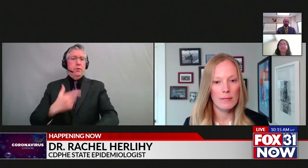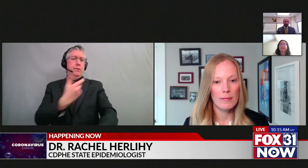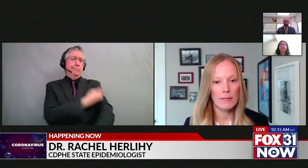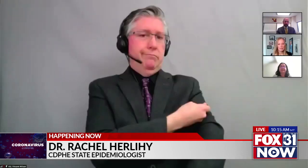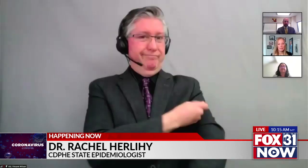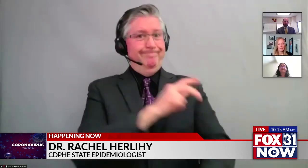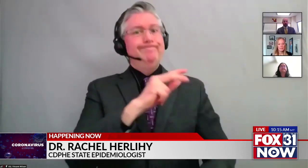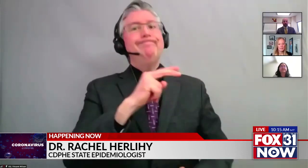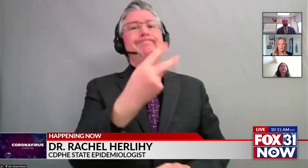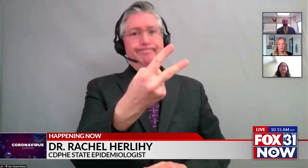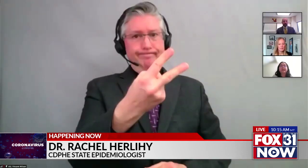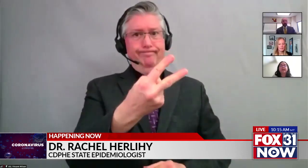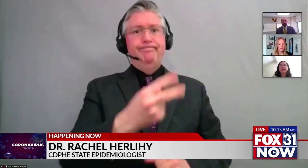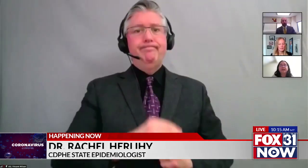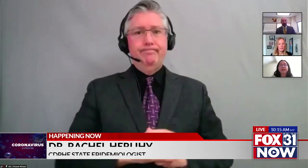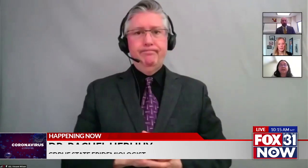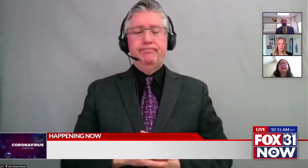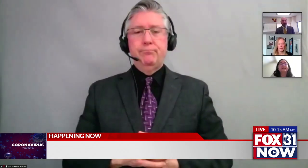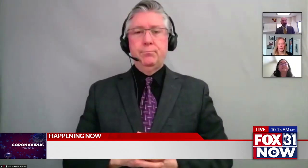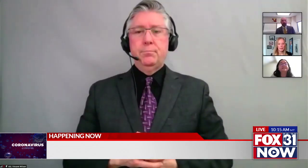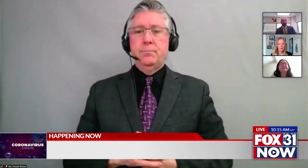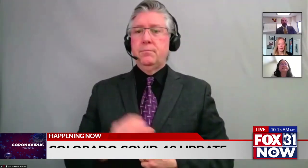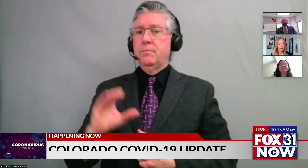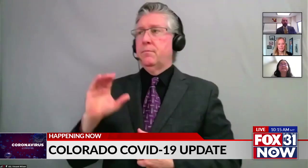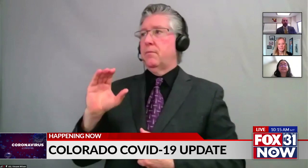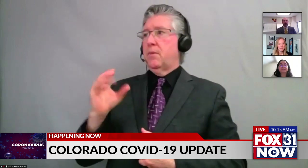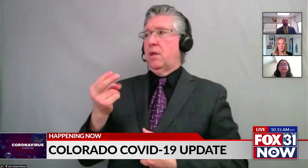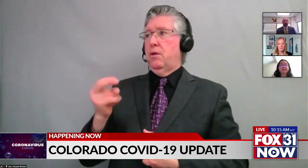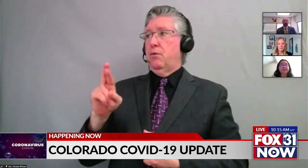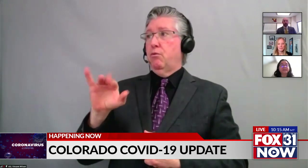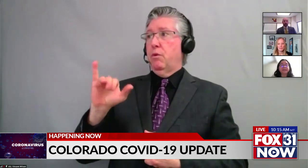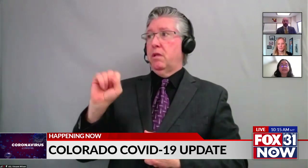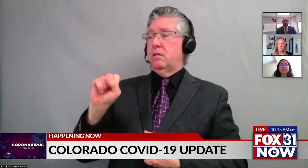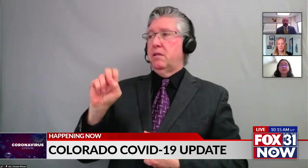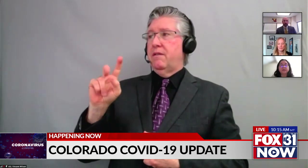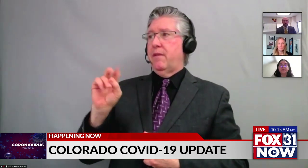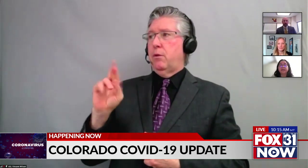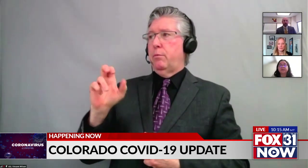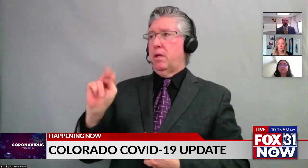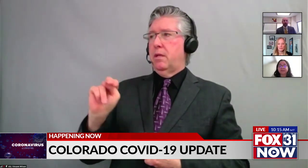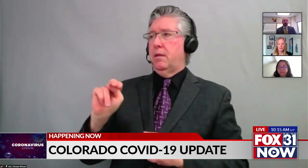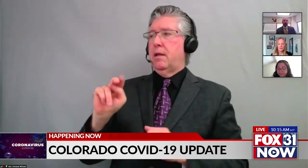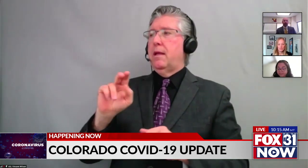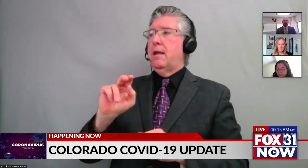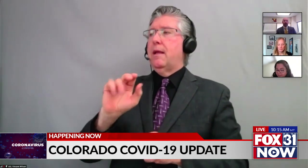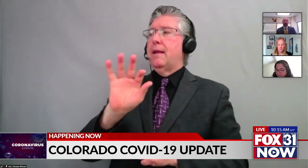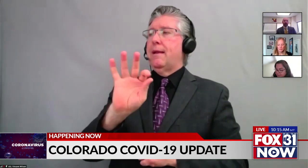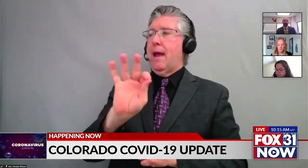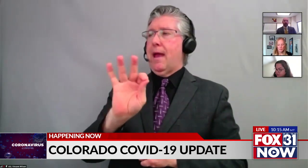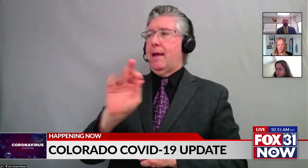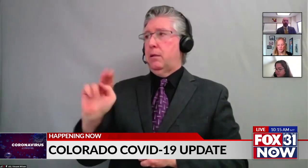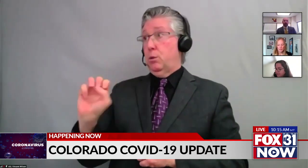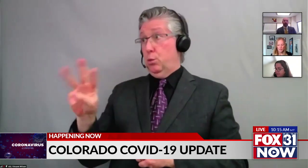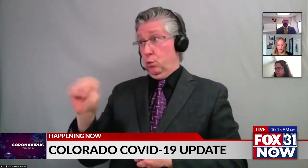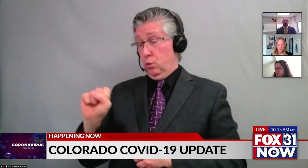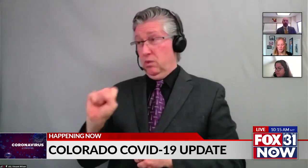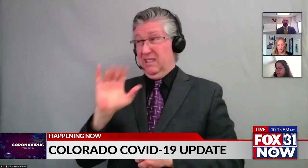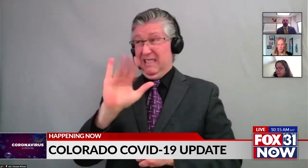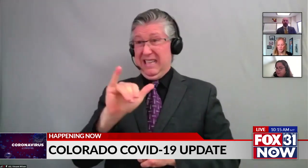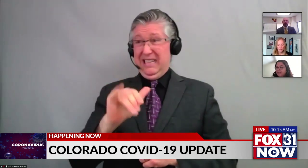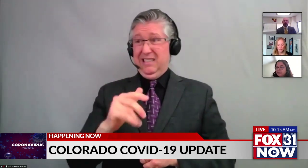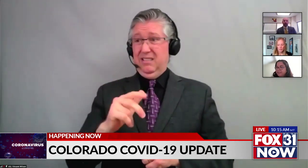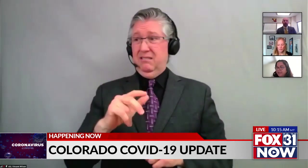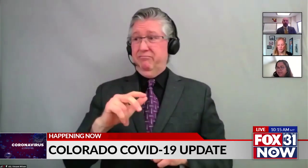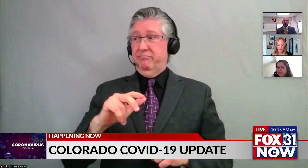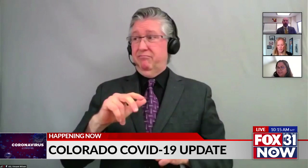All right, let's go to Chris Vanderveen. Chris Vanderveen with Nine News. My question is in relation to the booster data that you shared, and